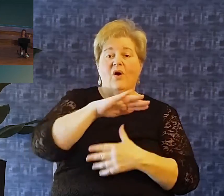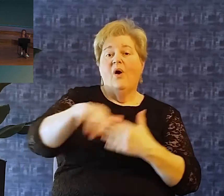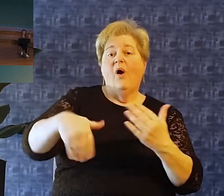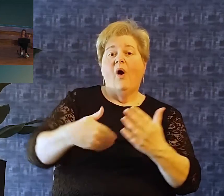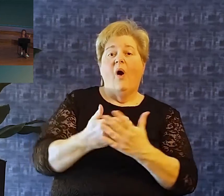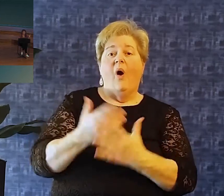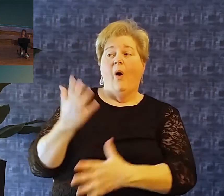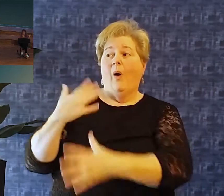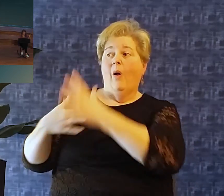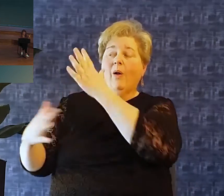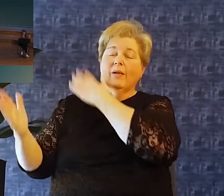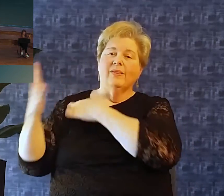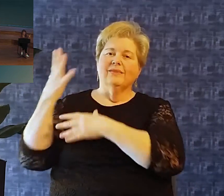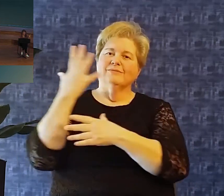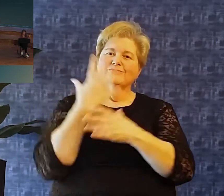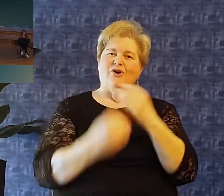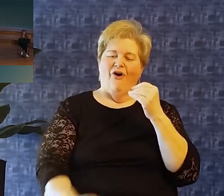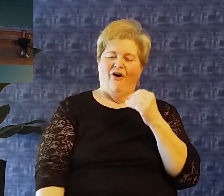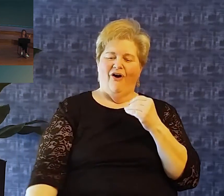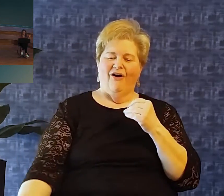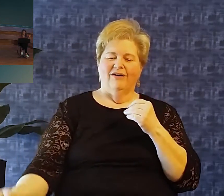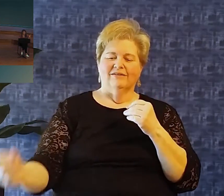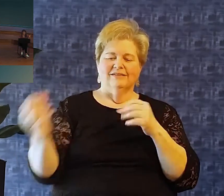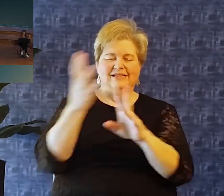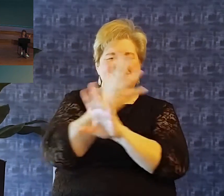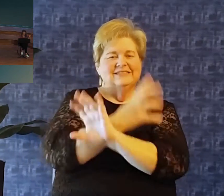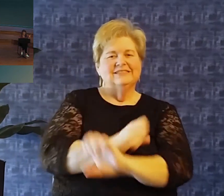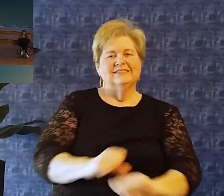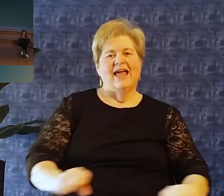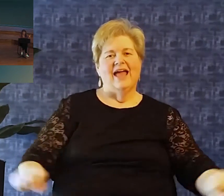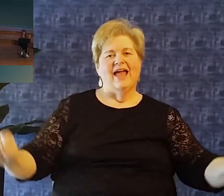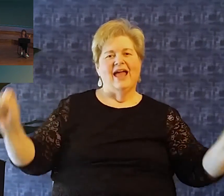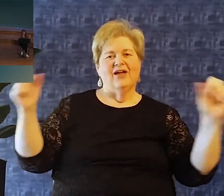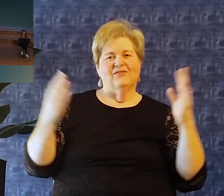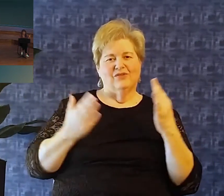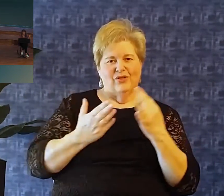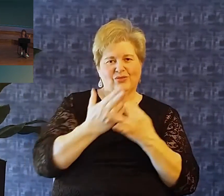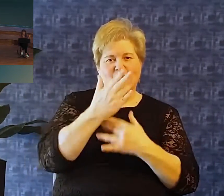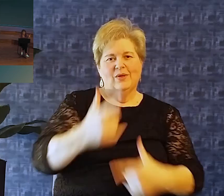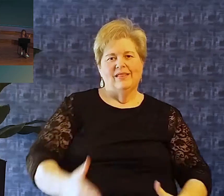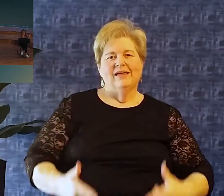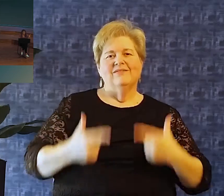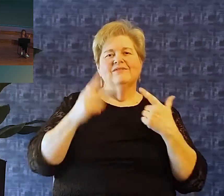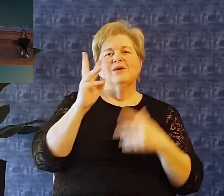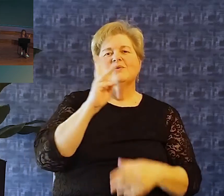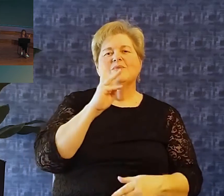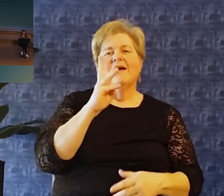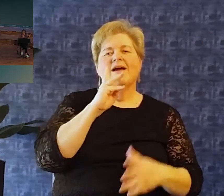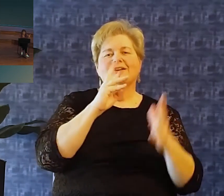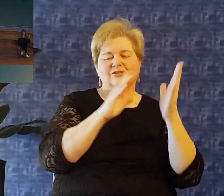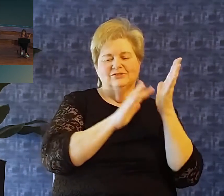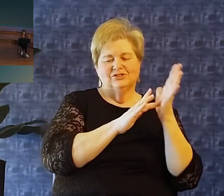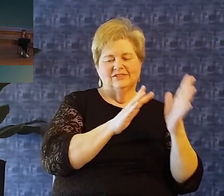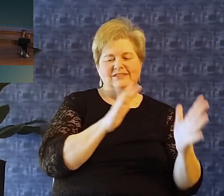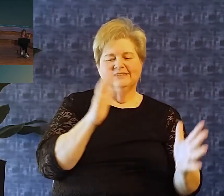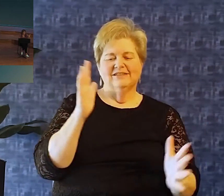down on all the old God Rise up in these living